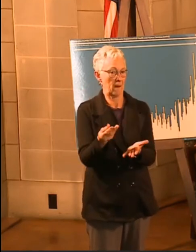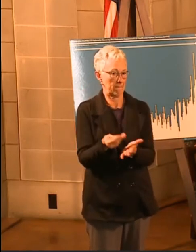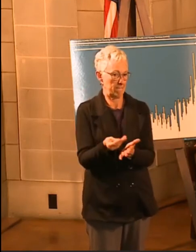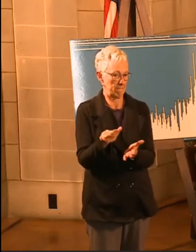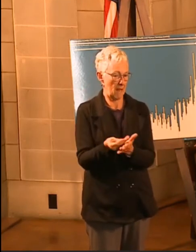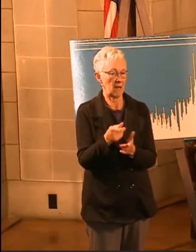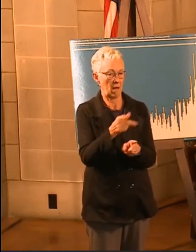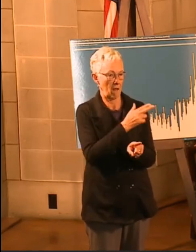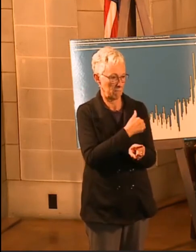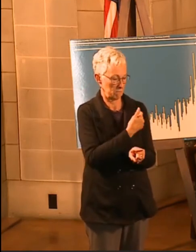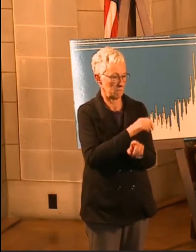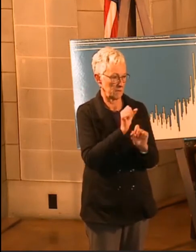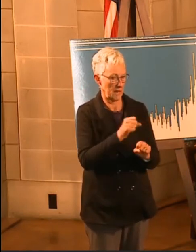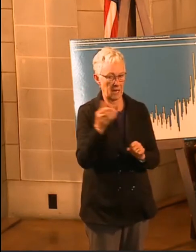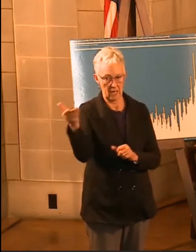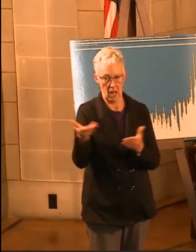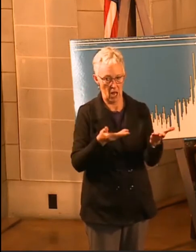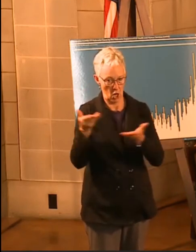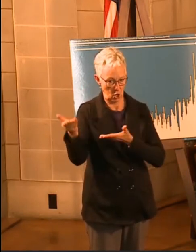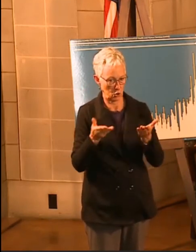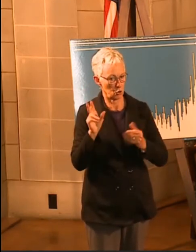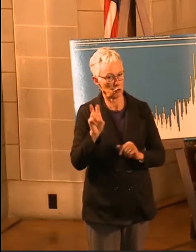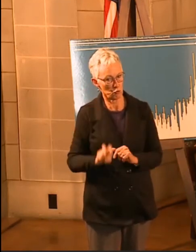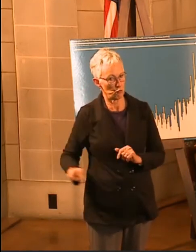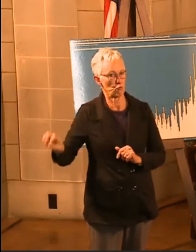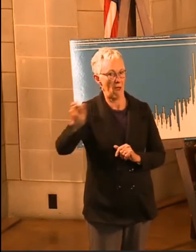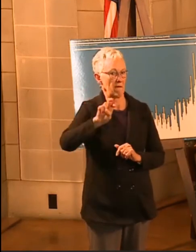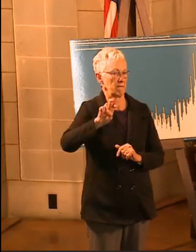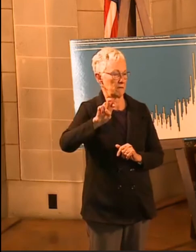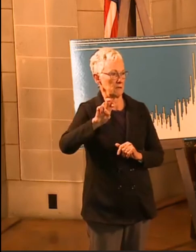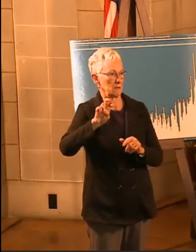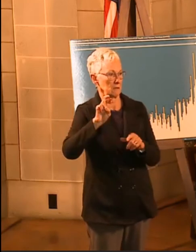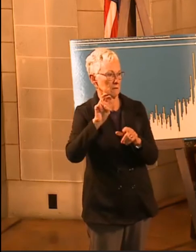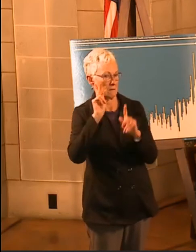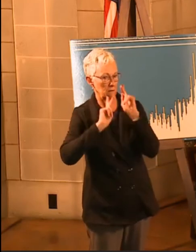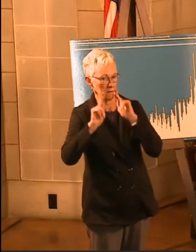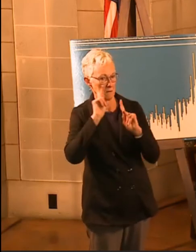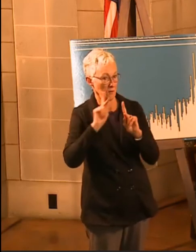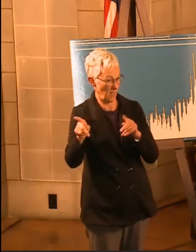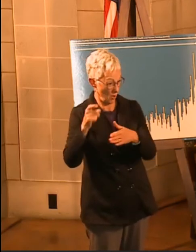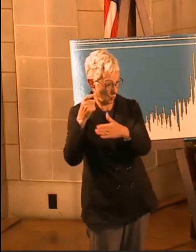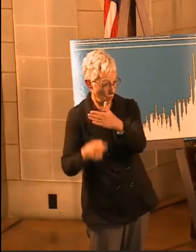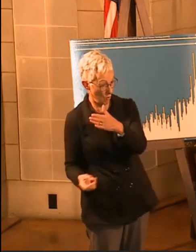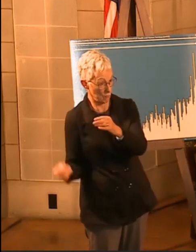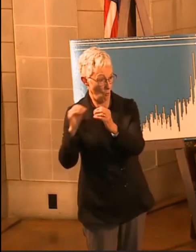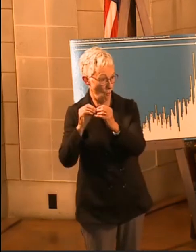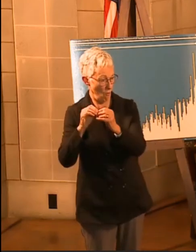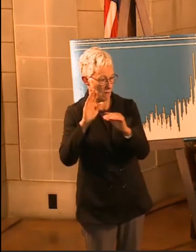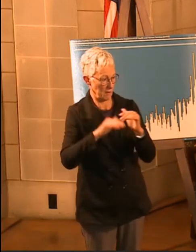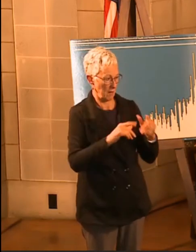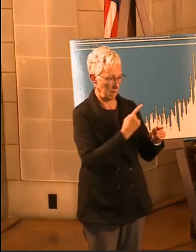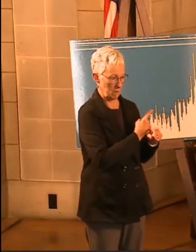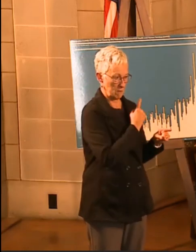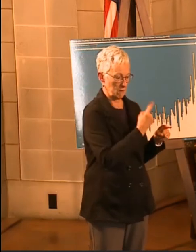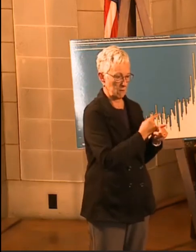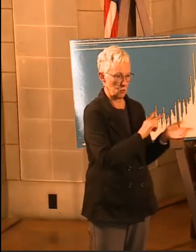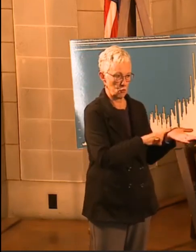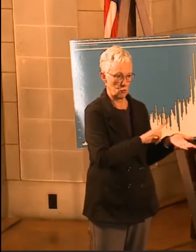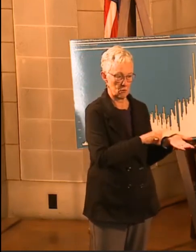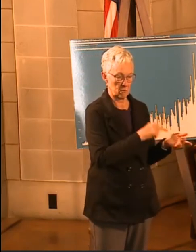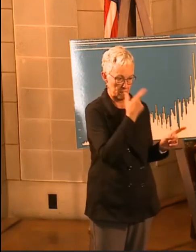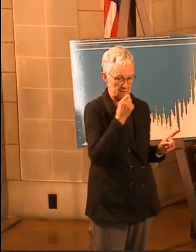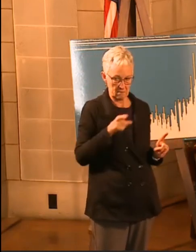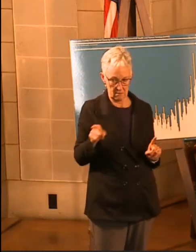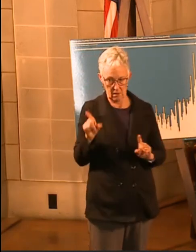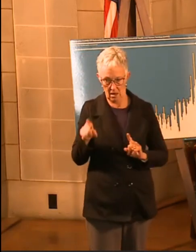with the travelers because, obviously, they cost a lot more than the regular nurses because you get them through